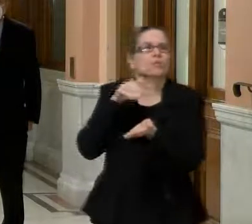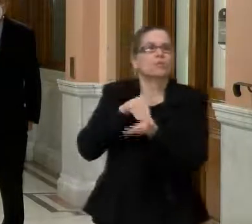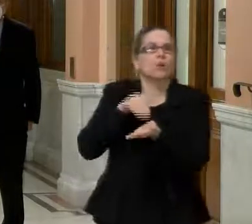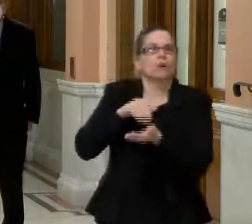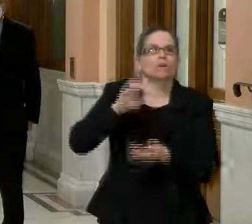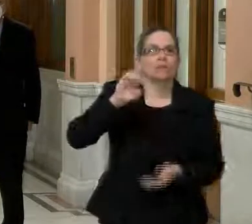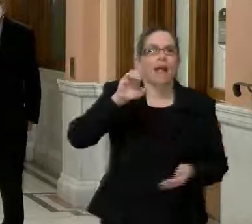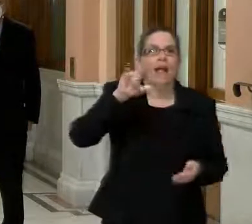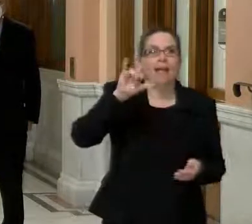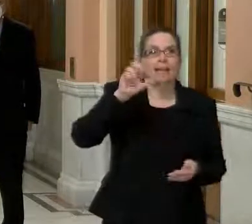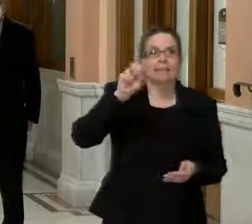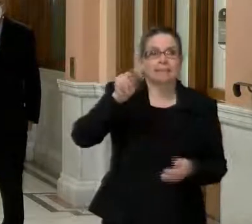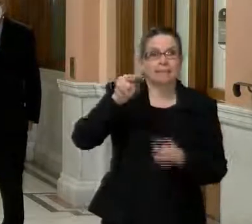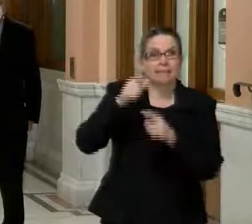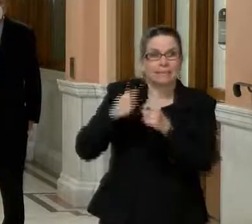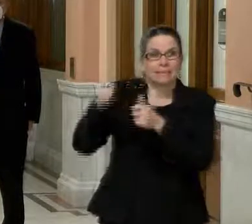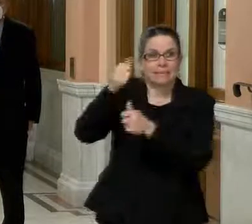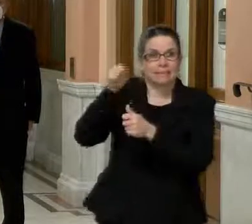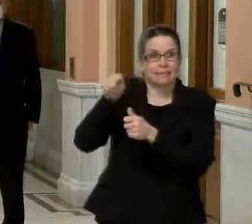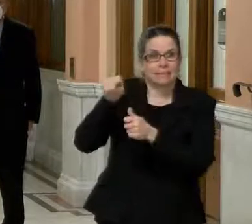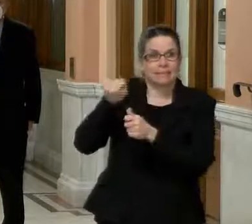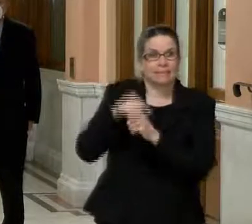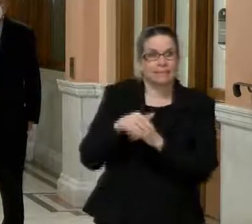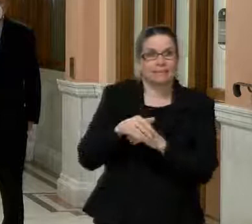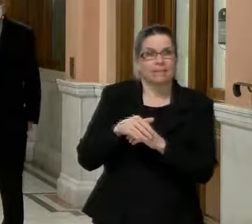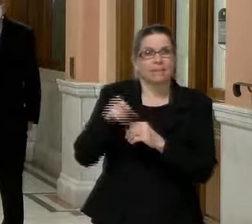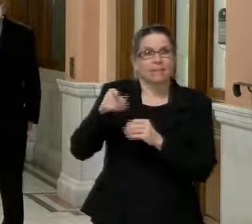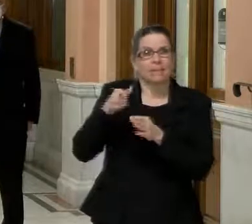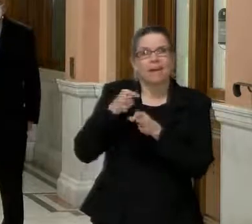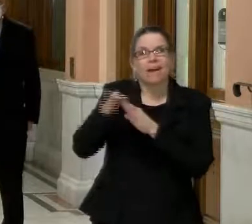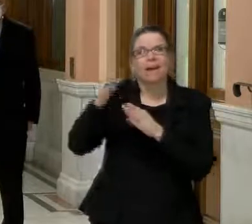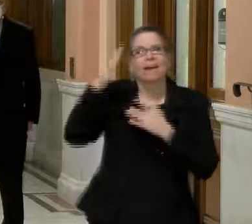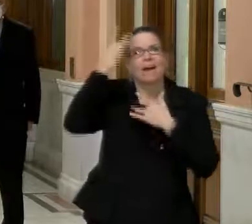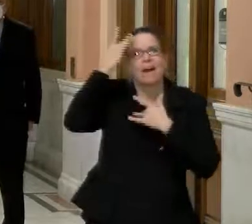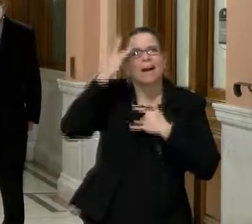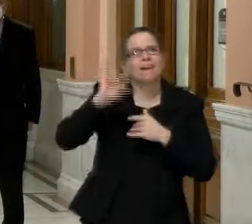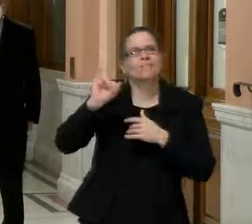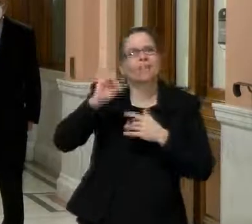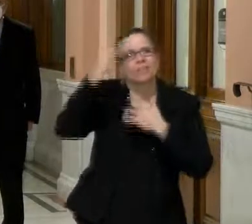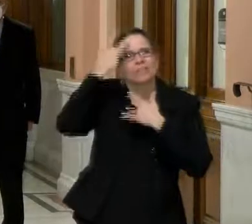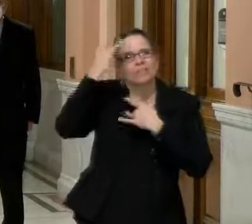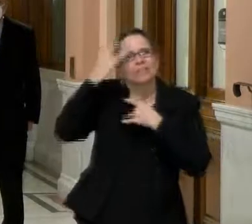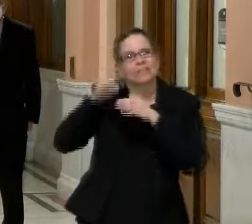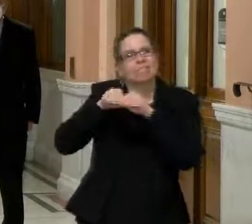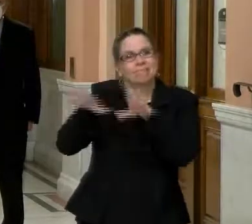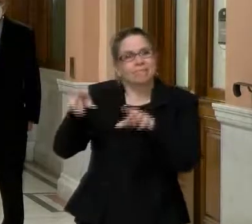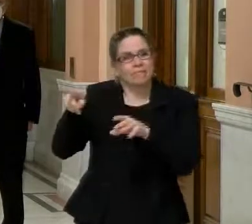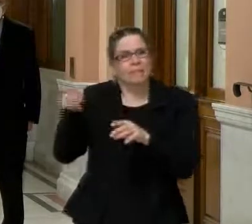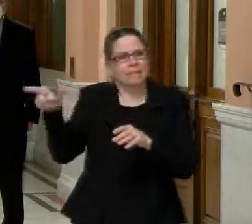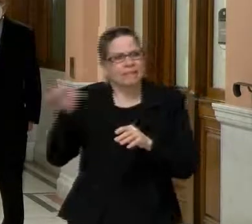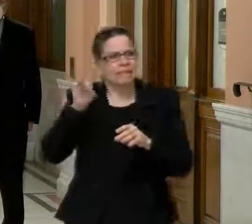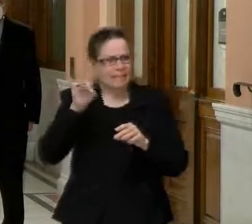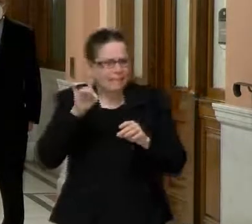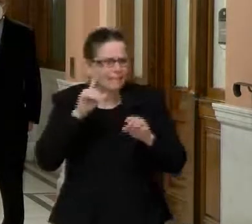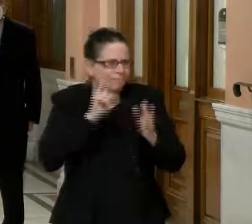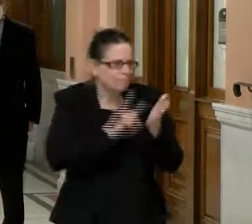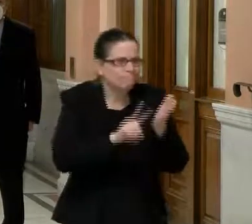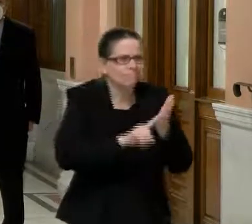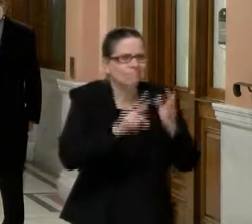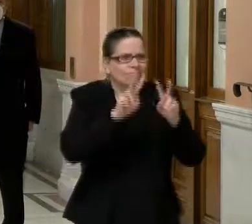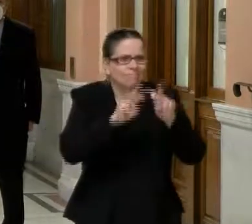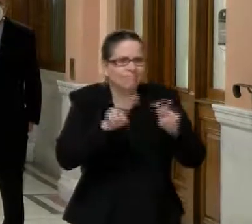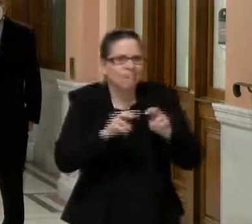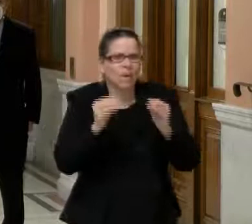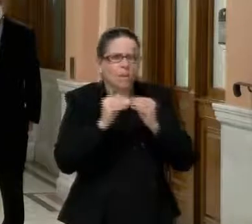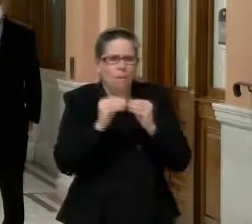in trying to flag for him, uh, cases that might be suspicious for this. So, um, I think we'll have a lot more